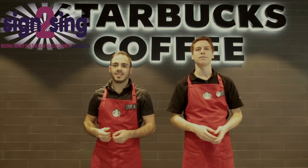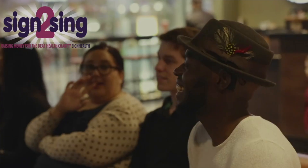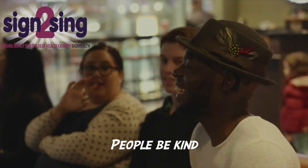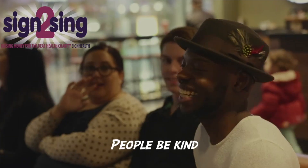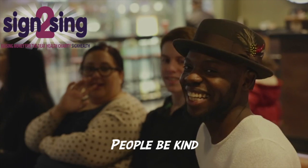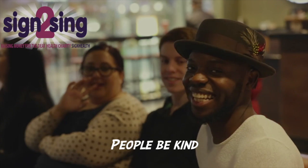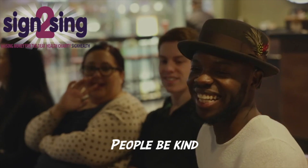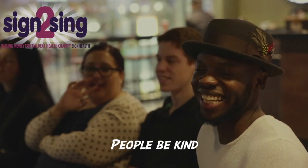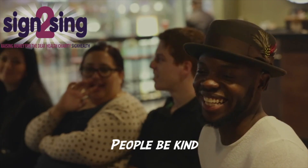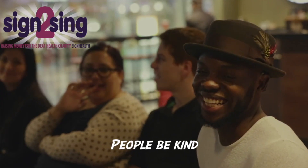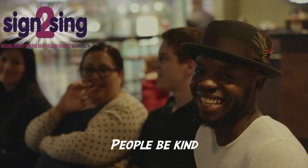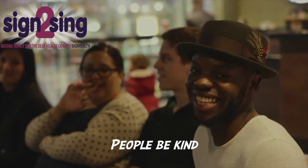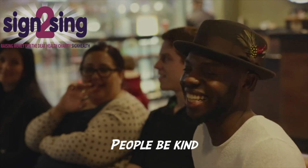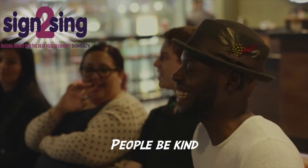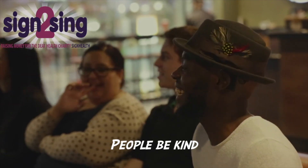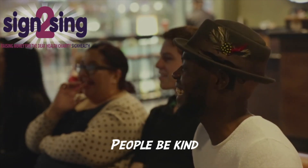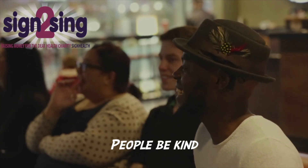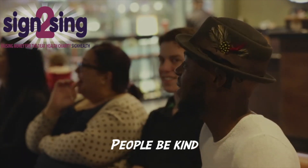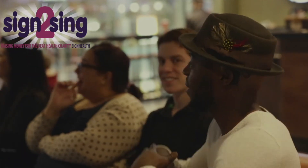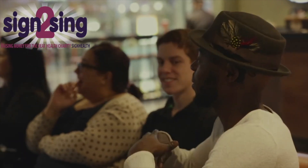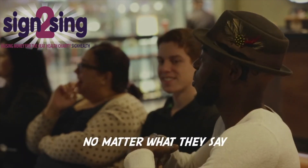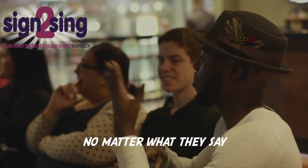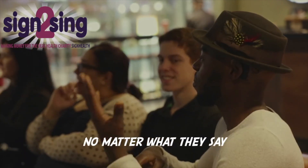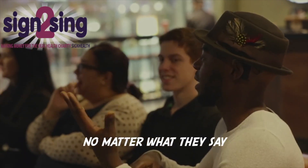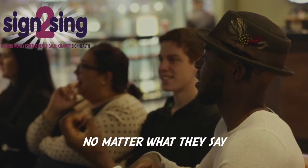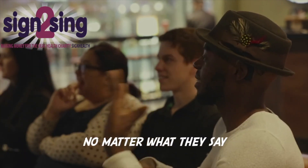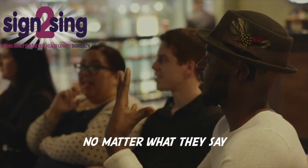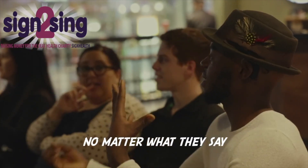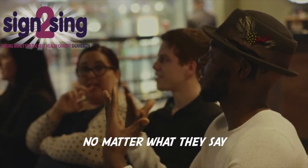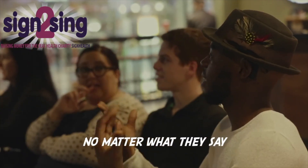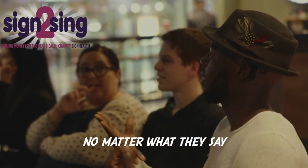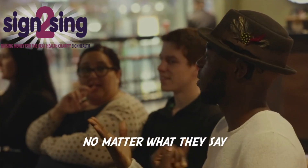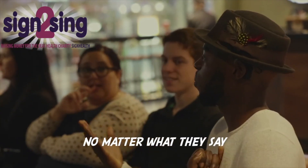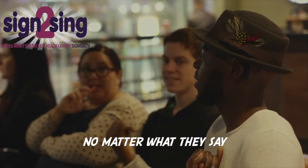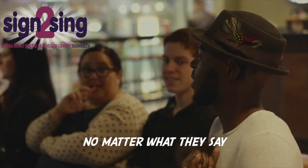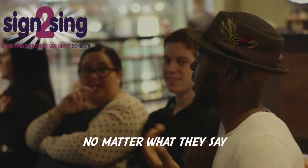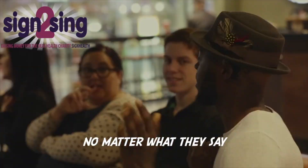People be kind No matter what they say